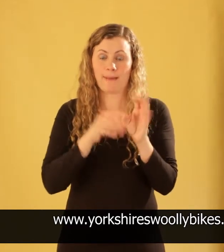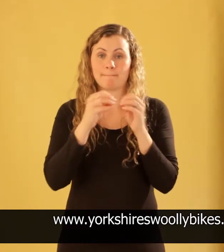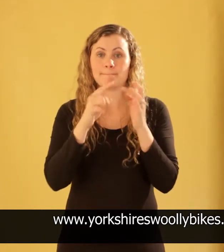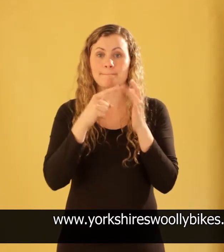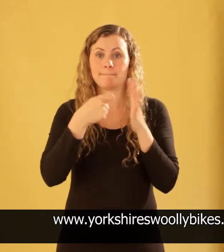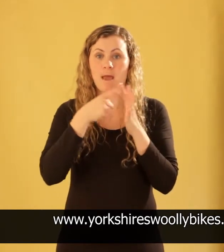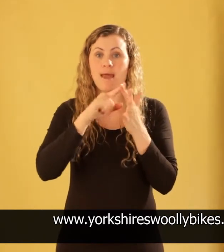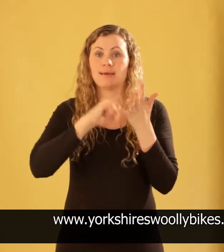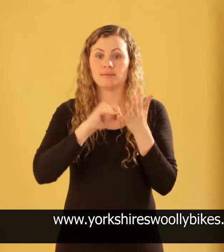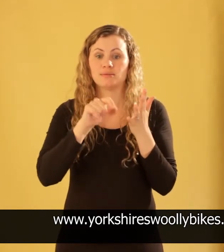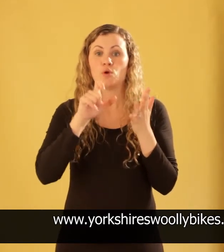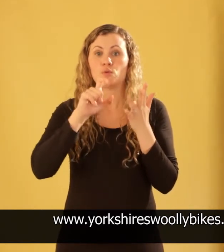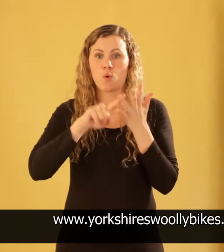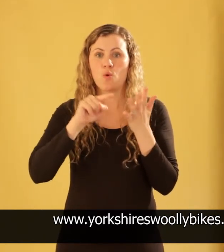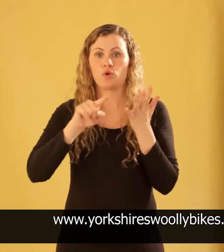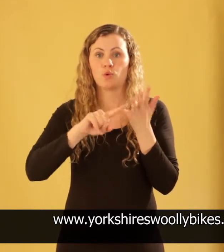.co.uk